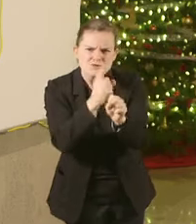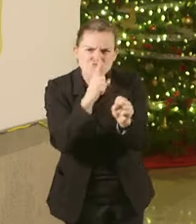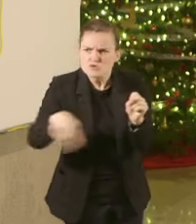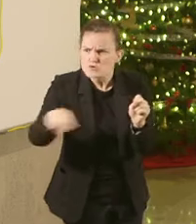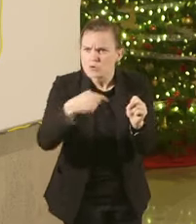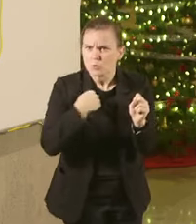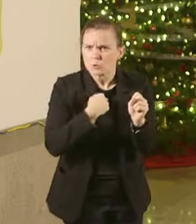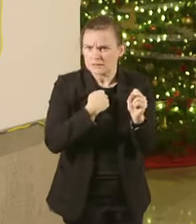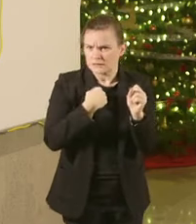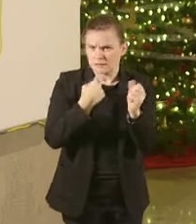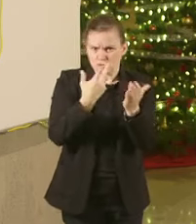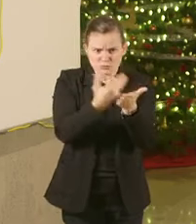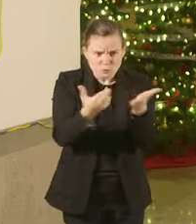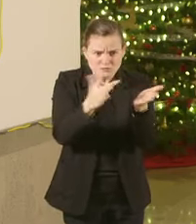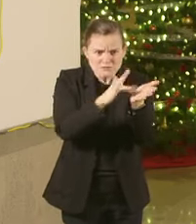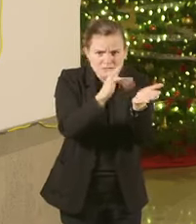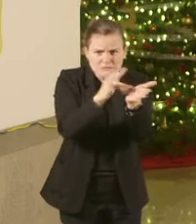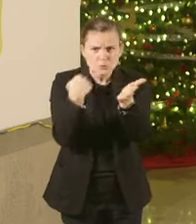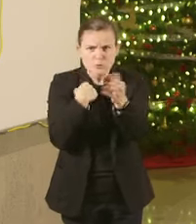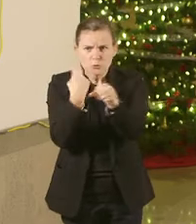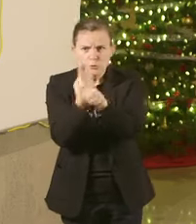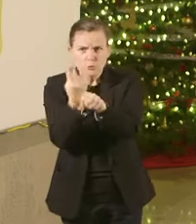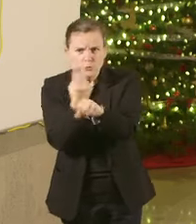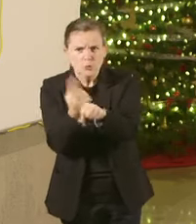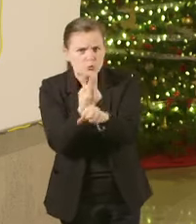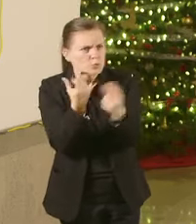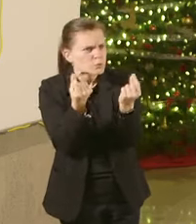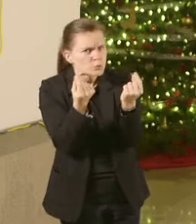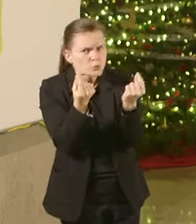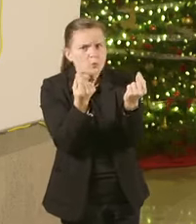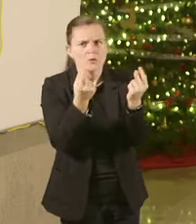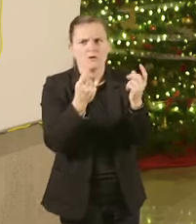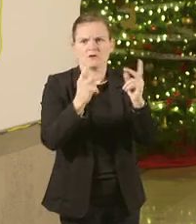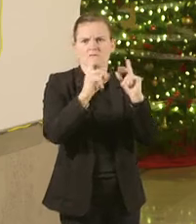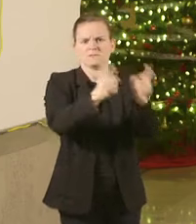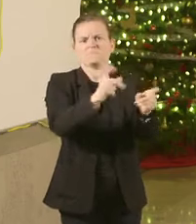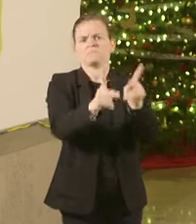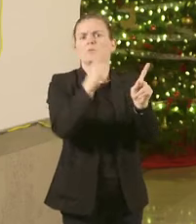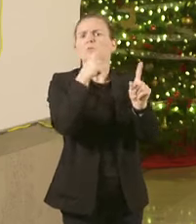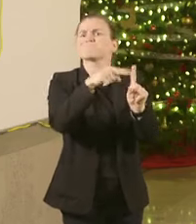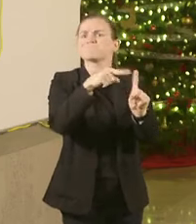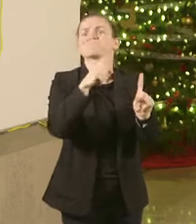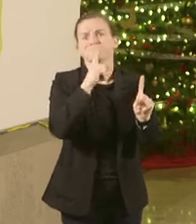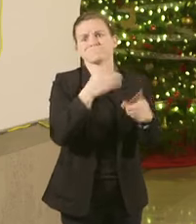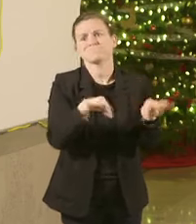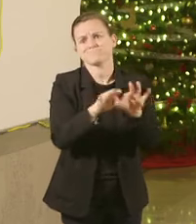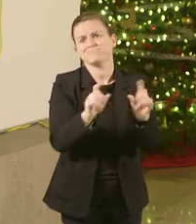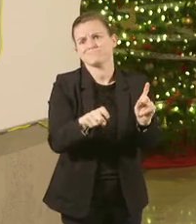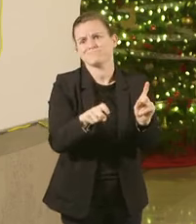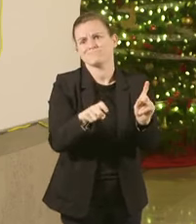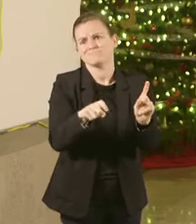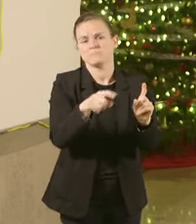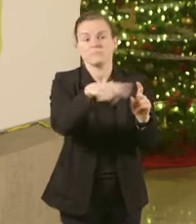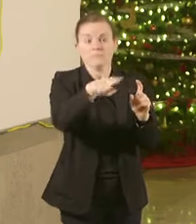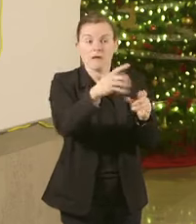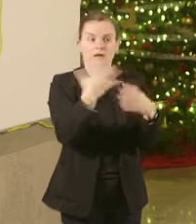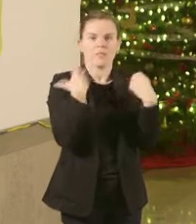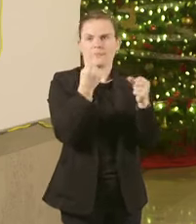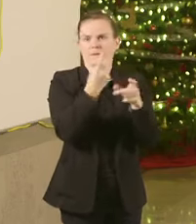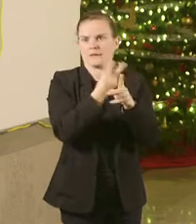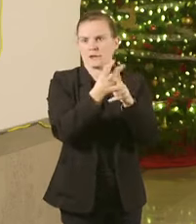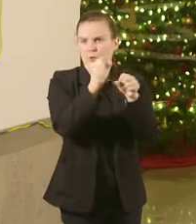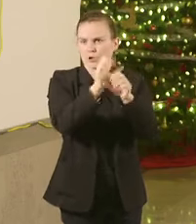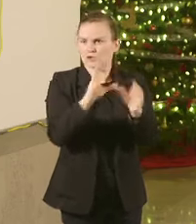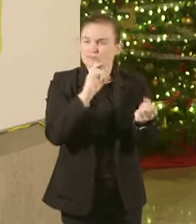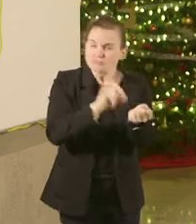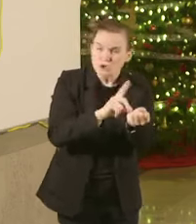resources today to really give those frontline employees The ability to care for people and to take breaks with where they can and